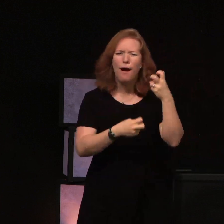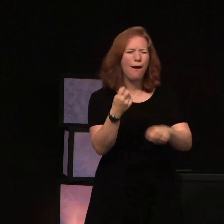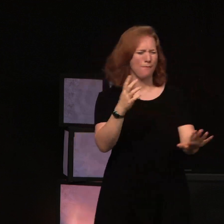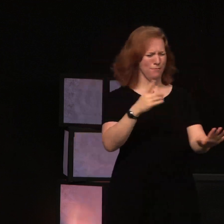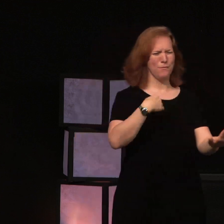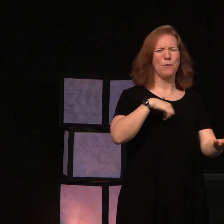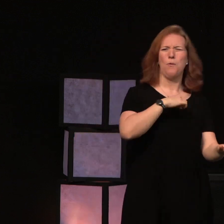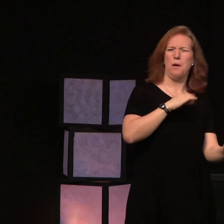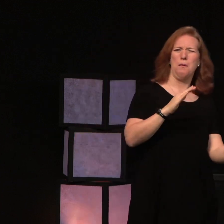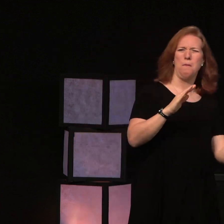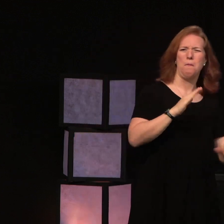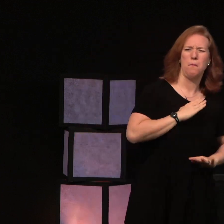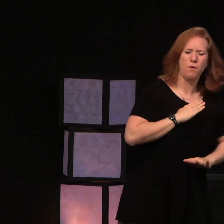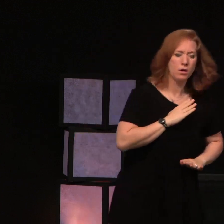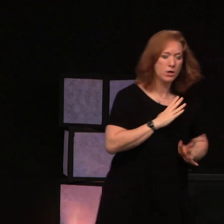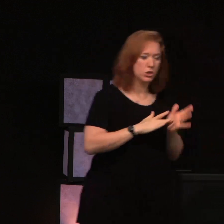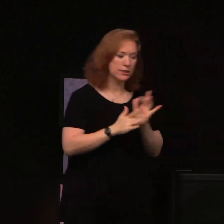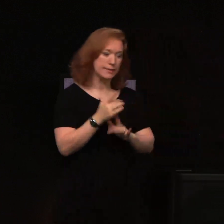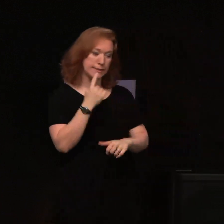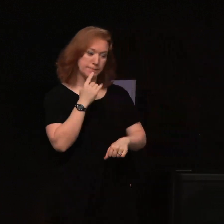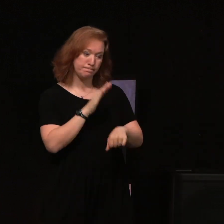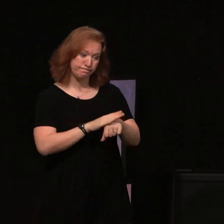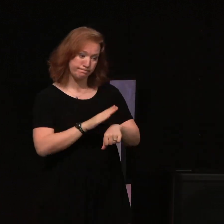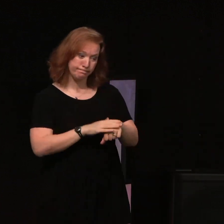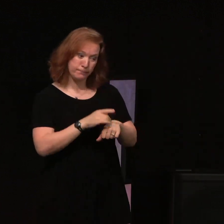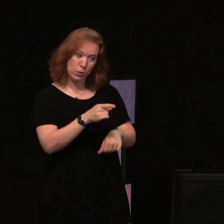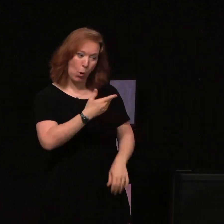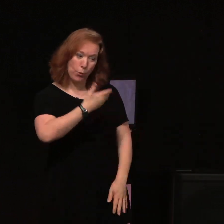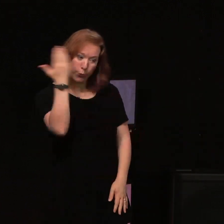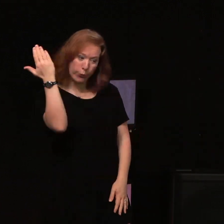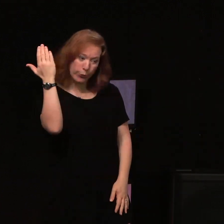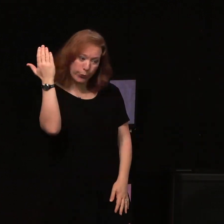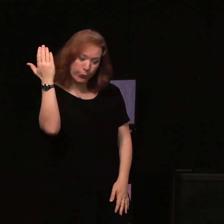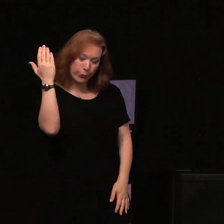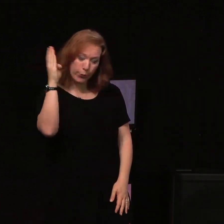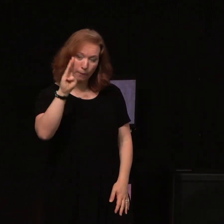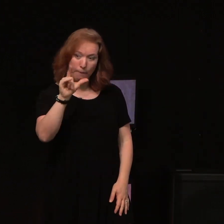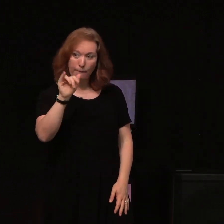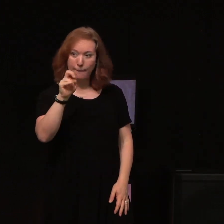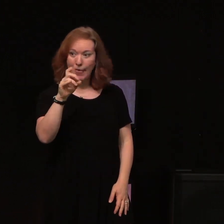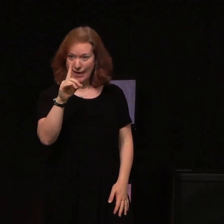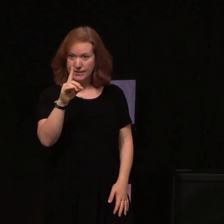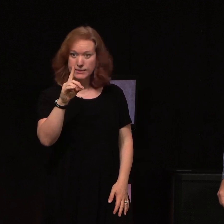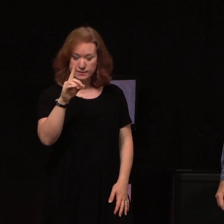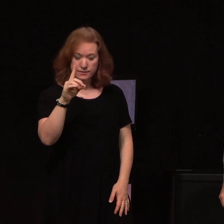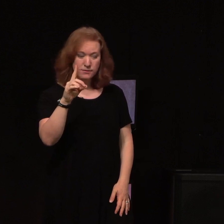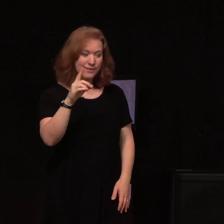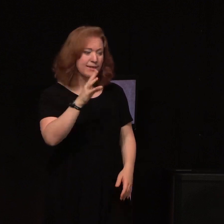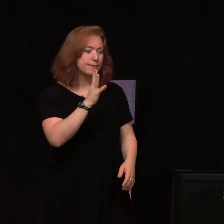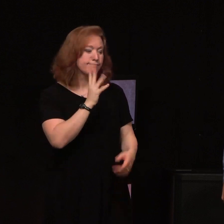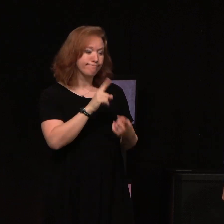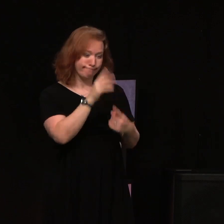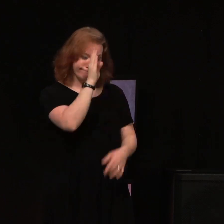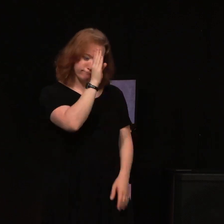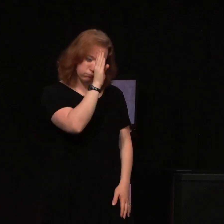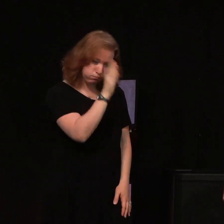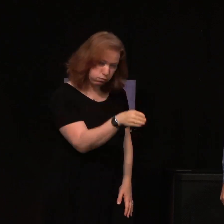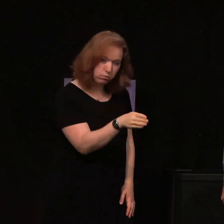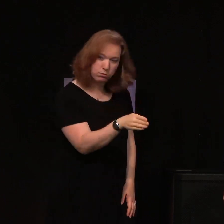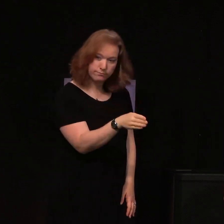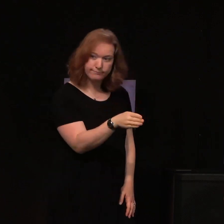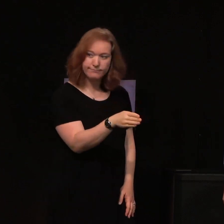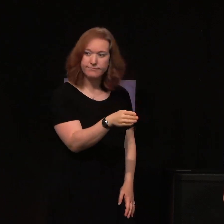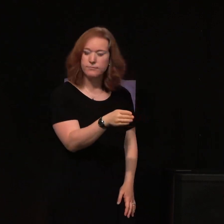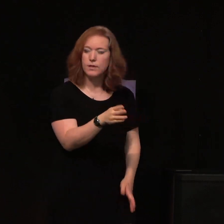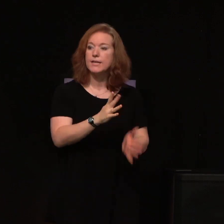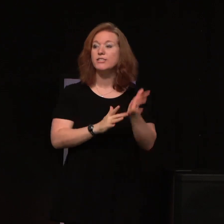He said but you are blind. He spoke to them personally didn't he? And he's still speaking to us